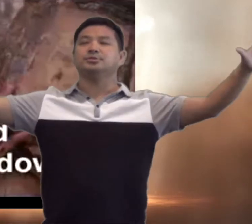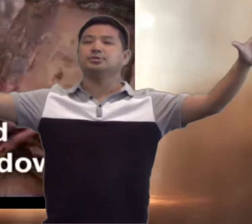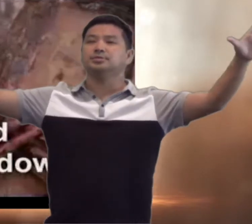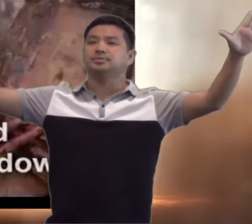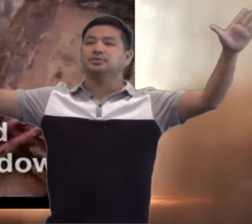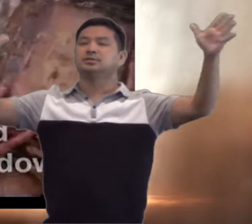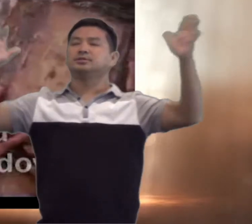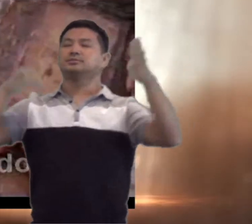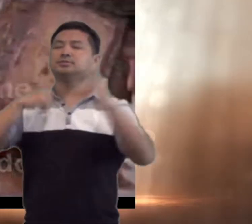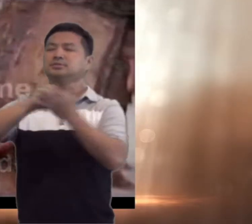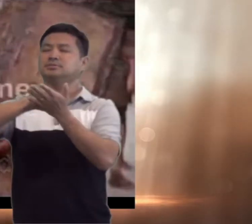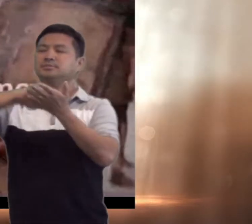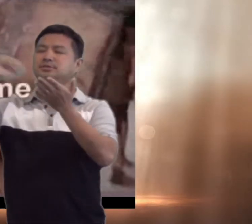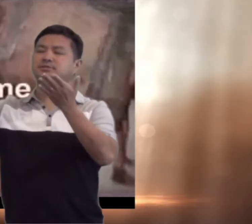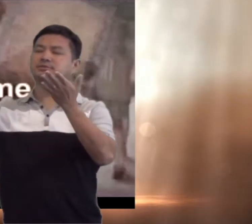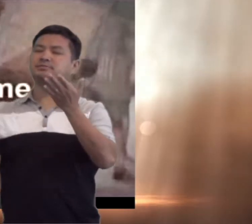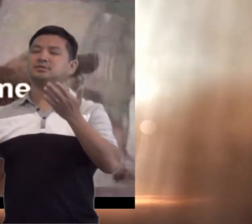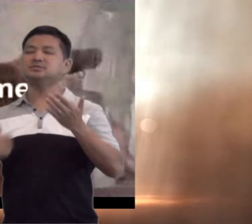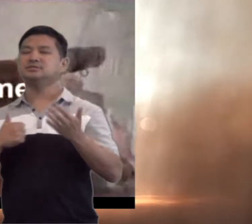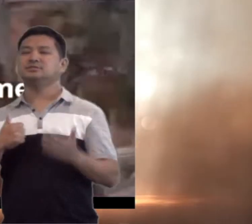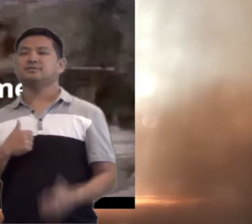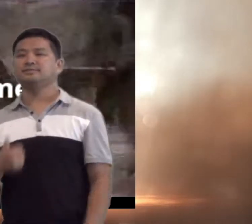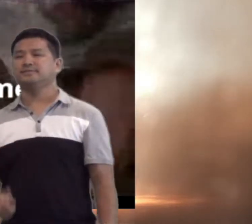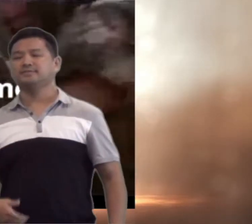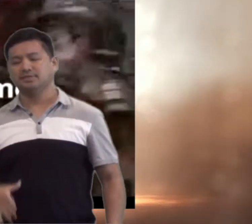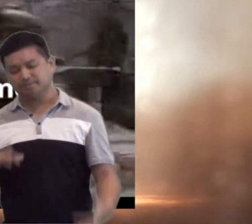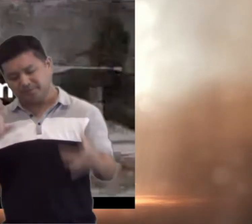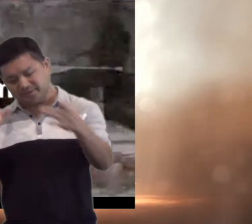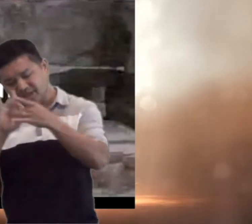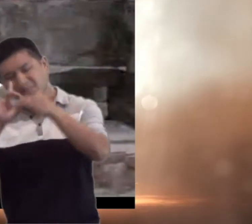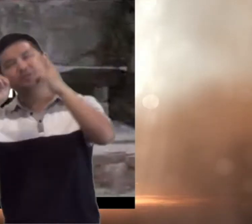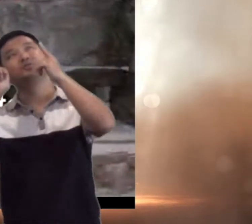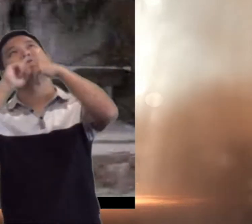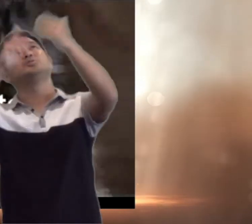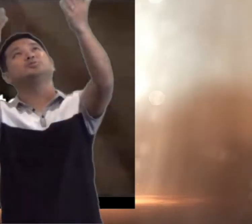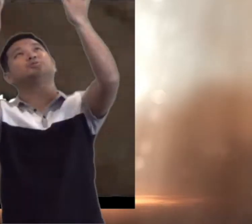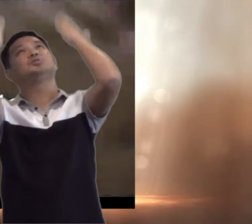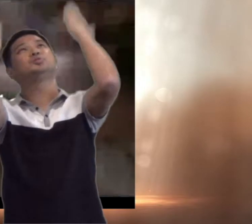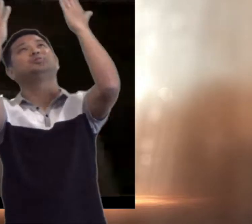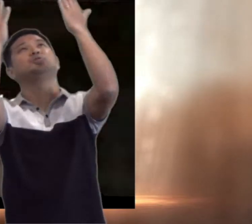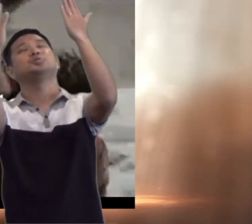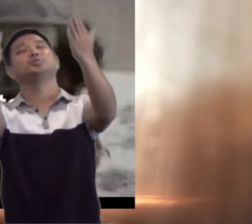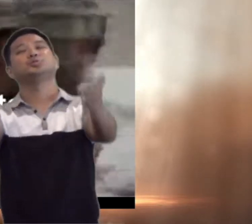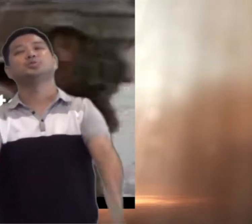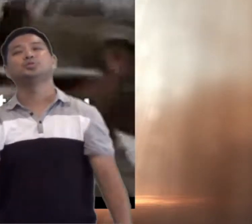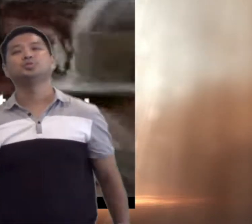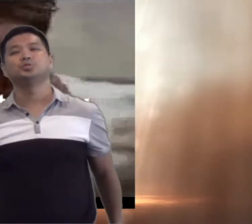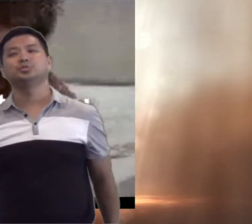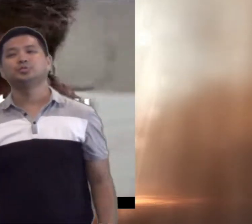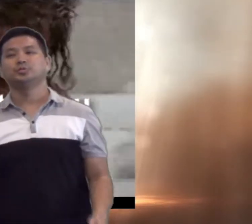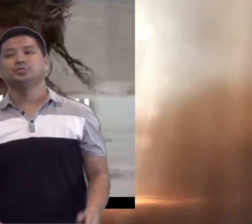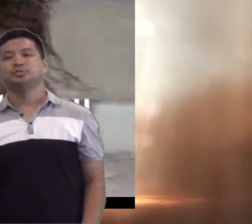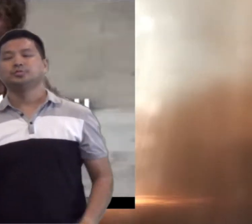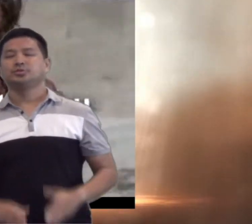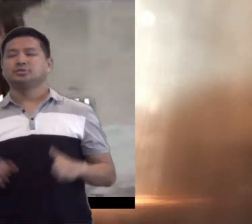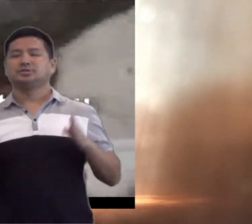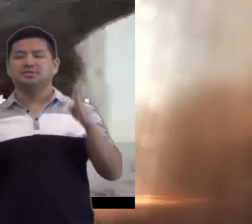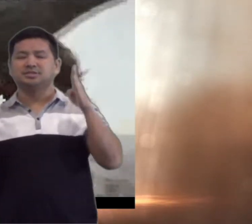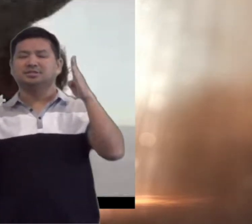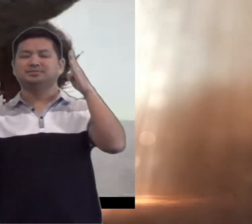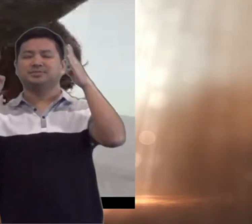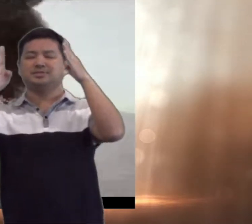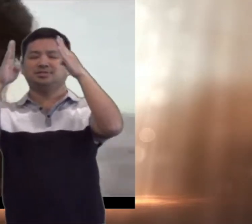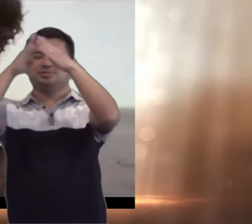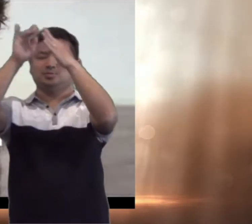down. Rid me of myself, I belong to you.